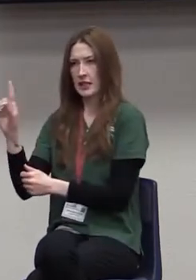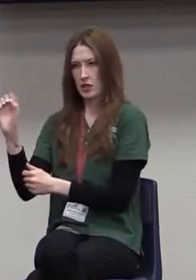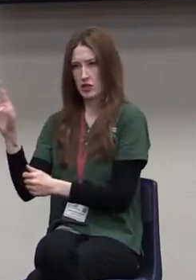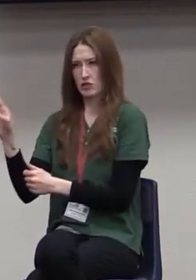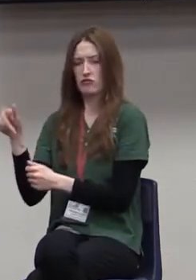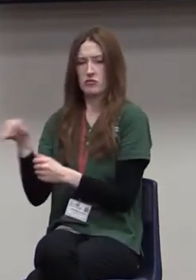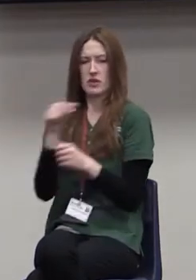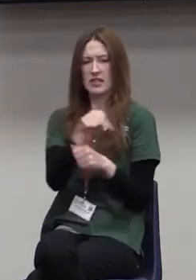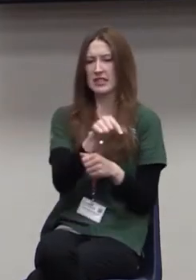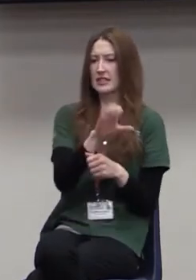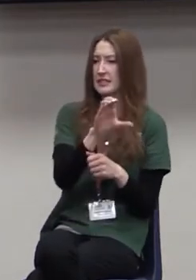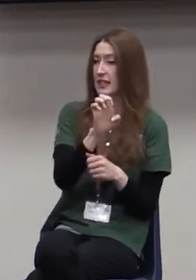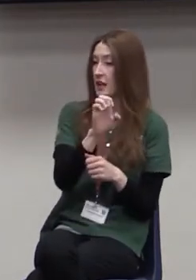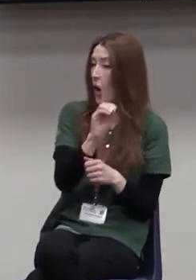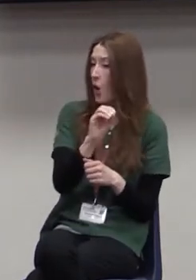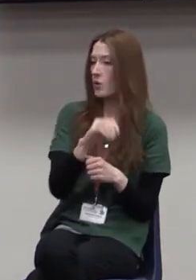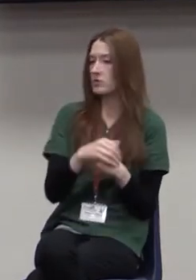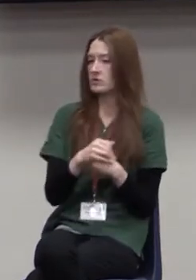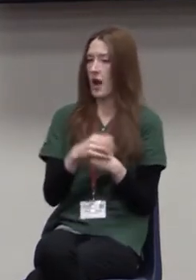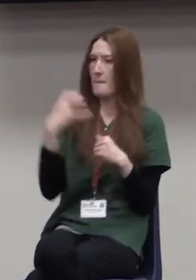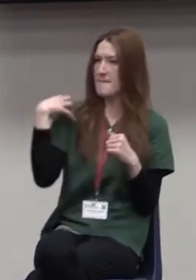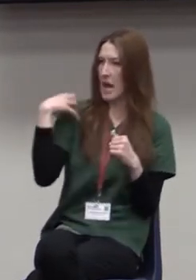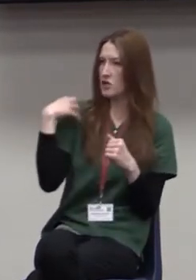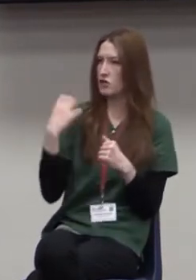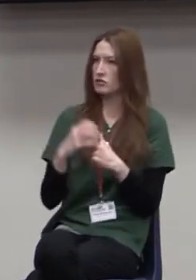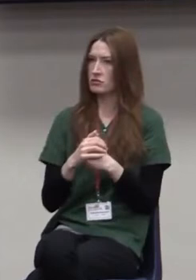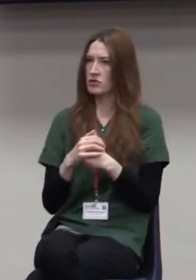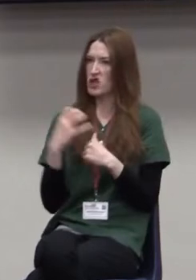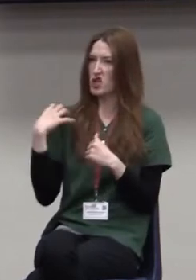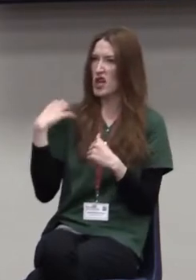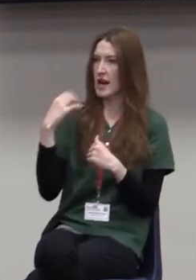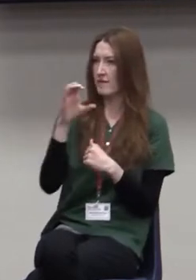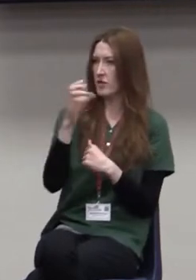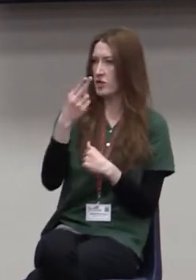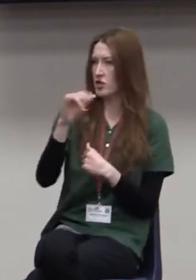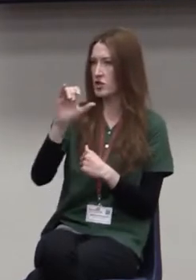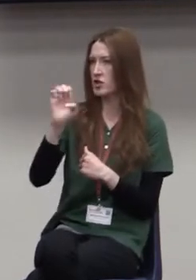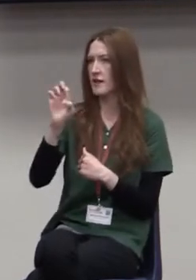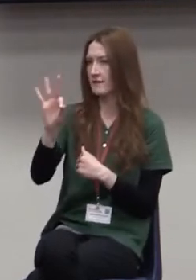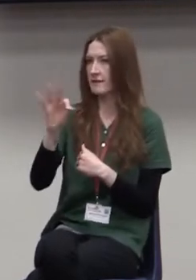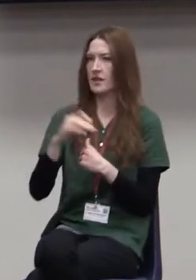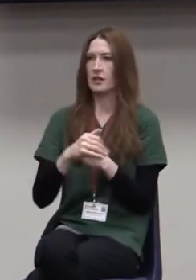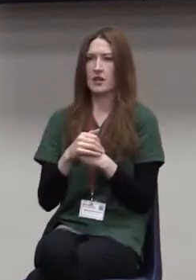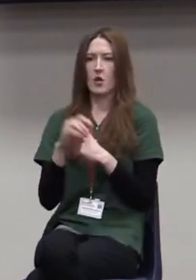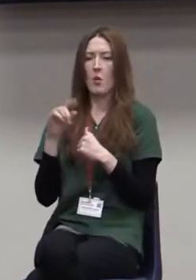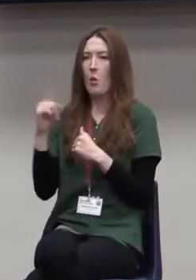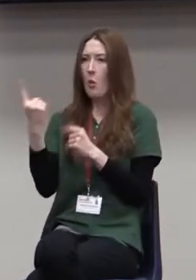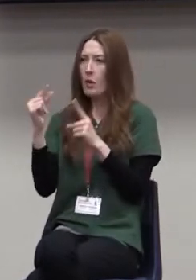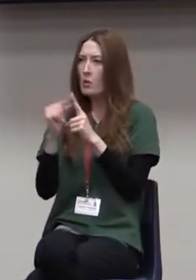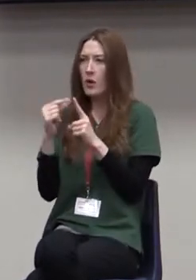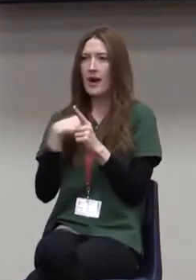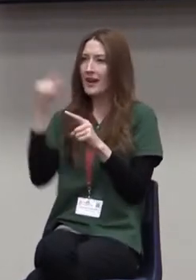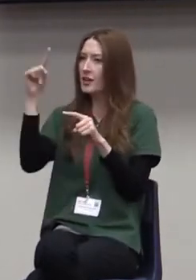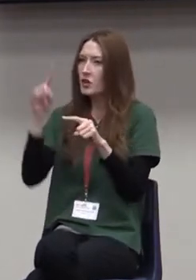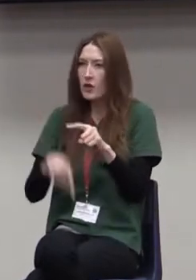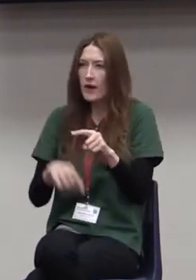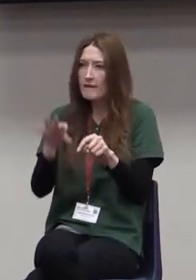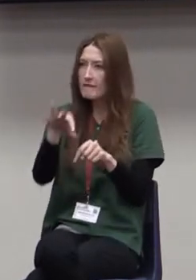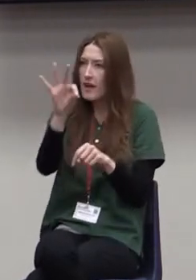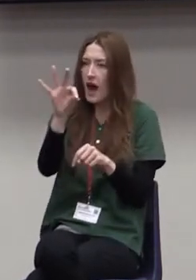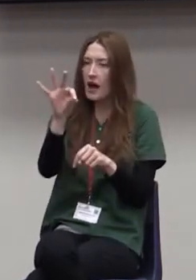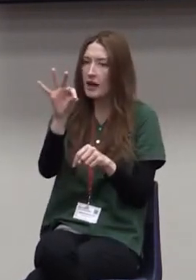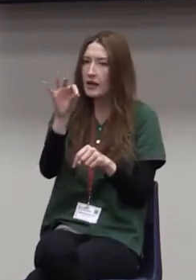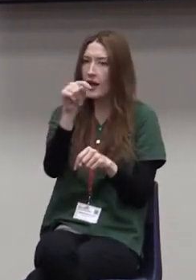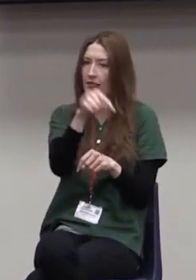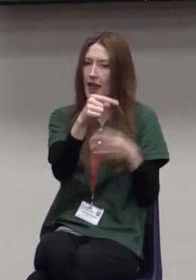chief. I mean, there are all kinds of words. The list is immense. But there was one word that I could not find on that list,